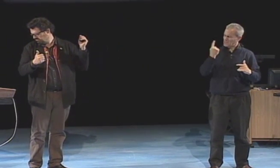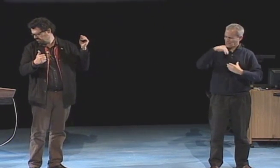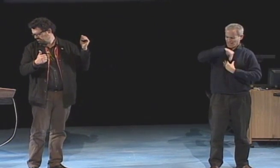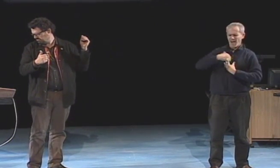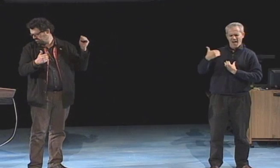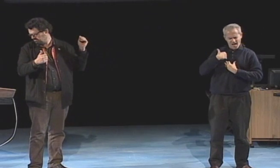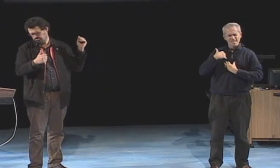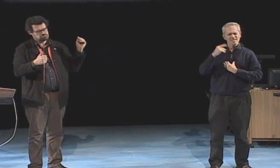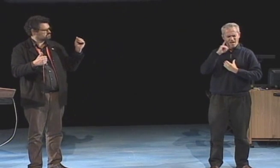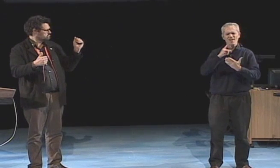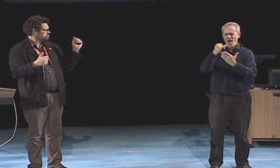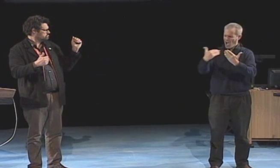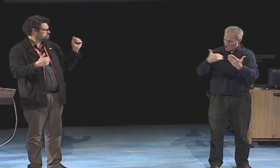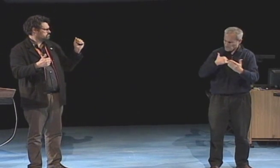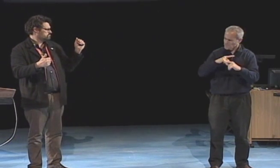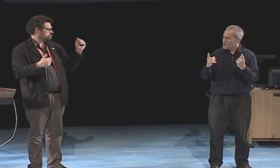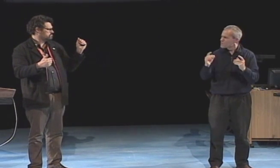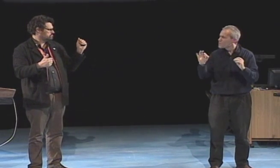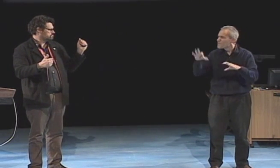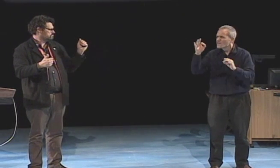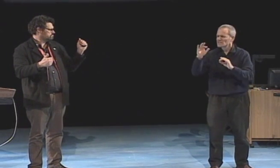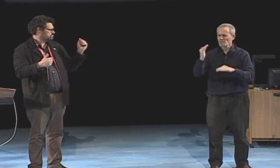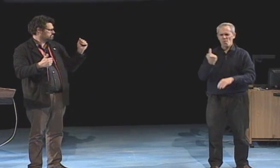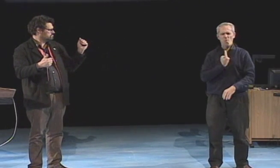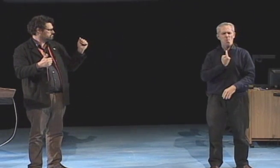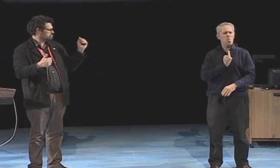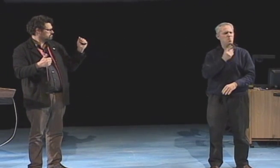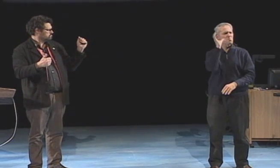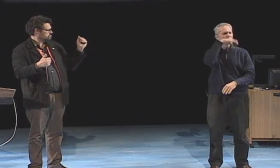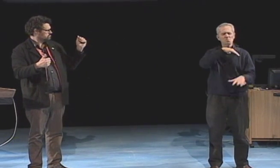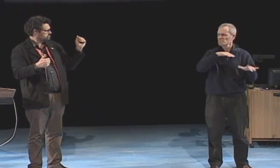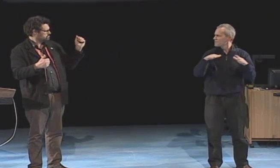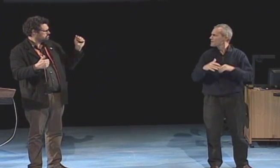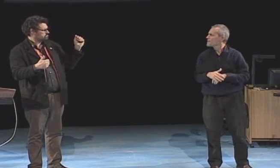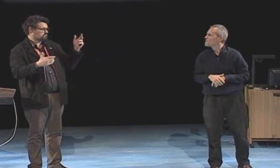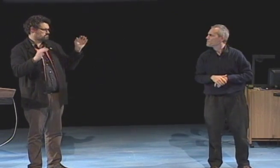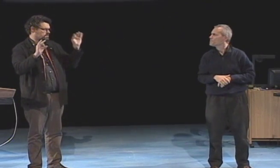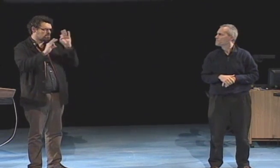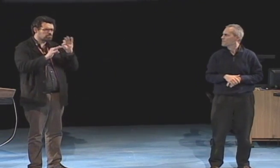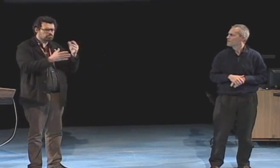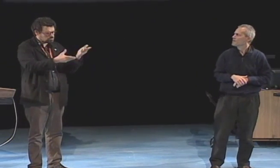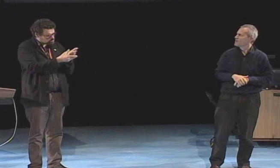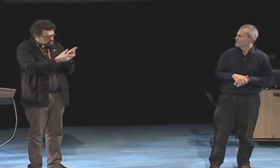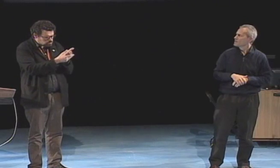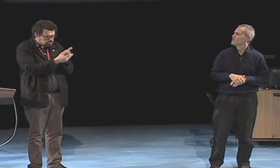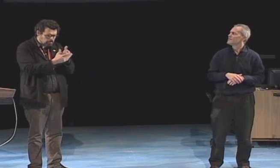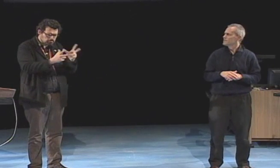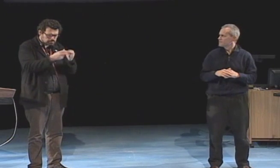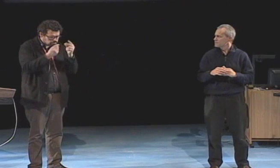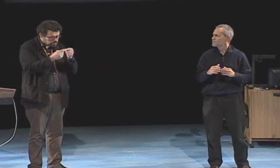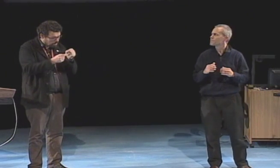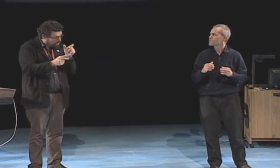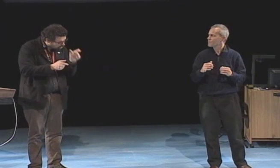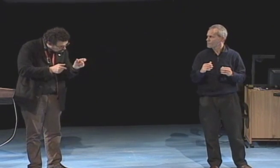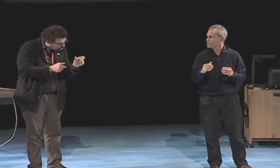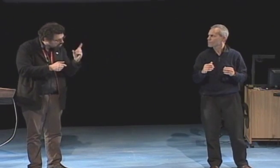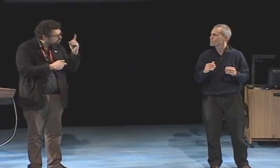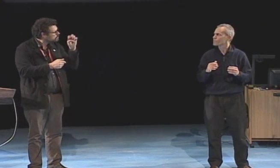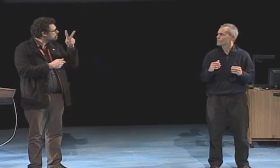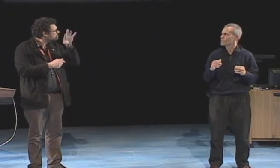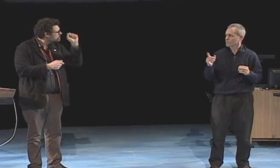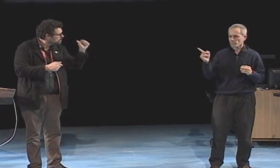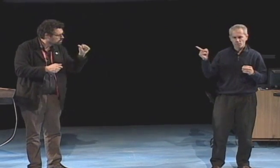deaf idea yet. I was looking at French art. I knew something was growing within me, but I did not have a clear